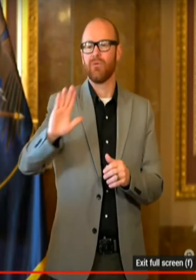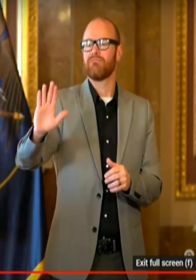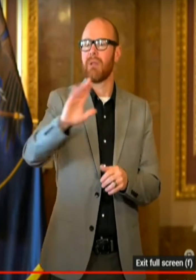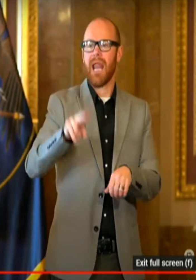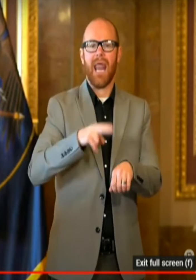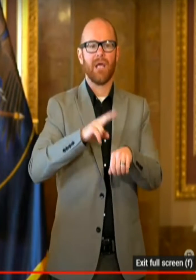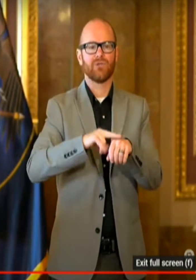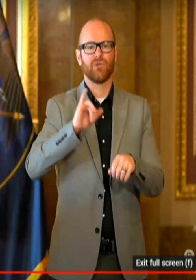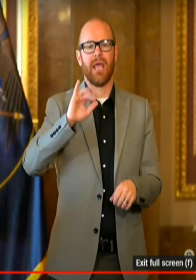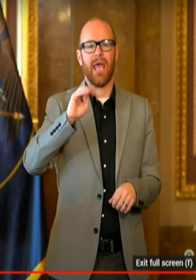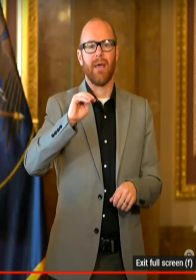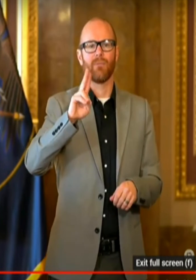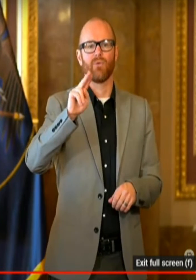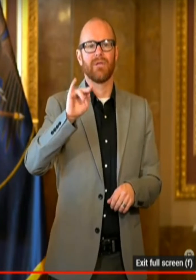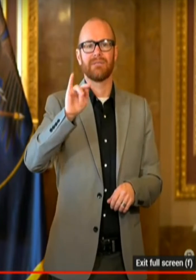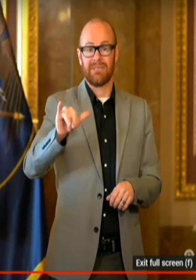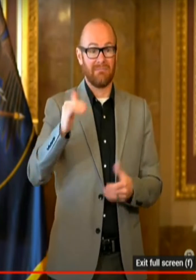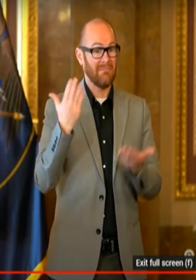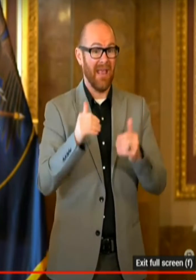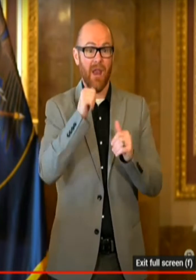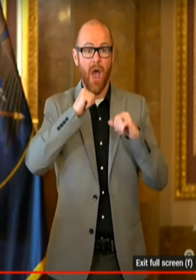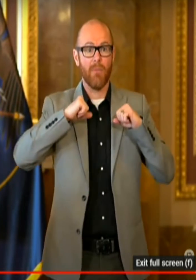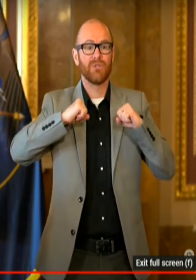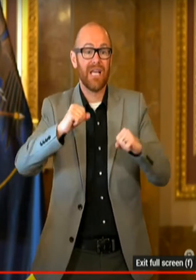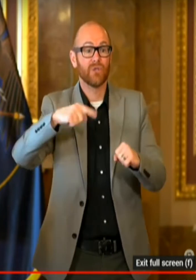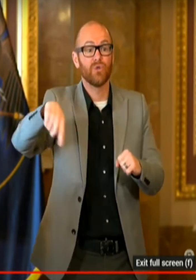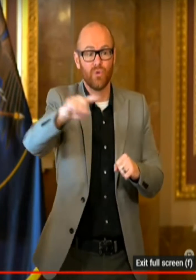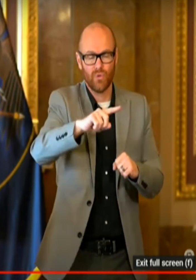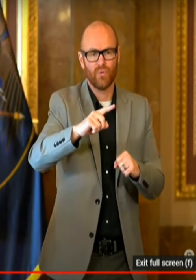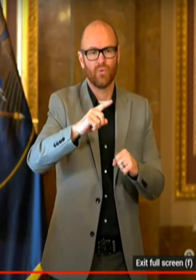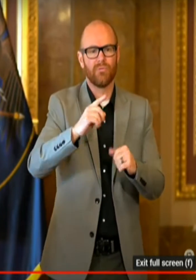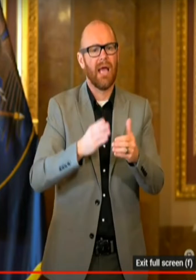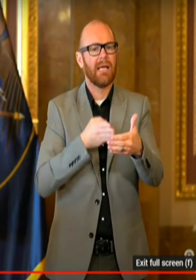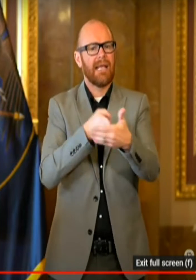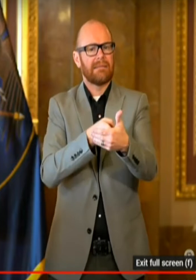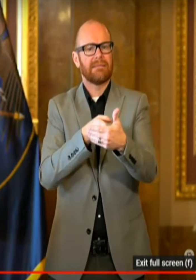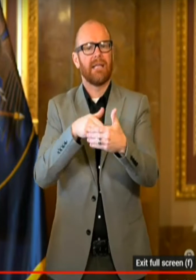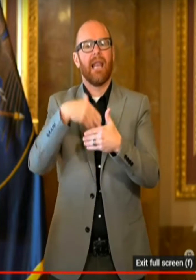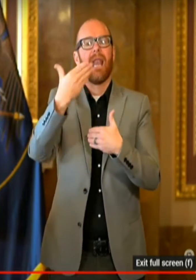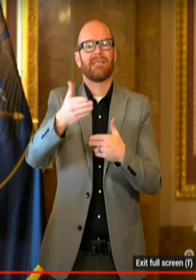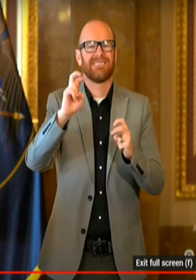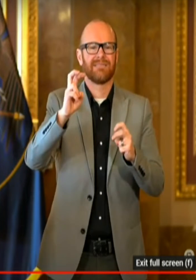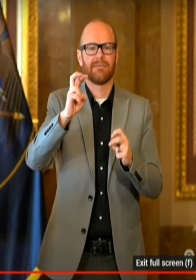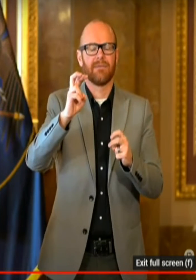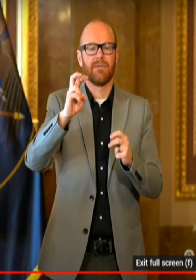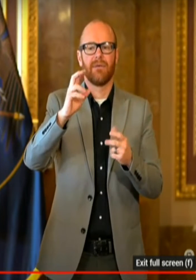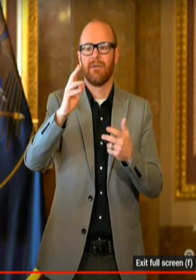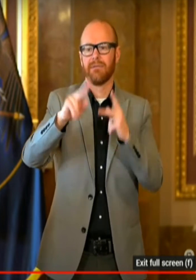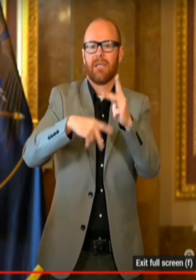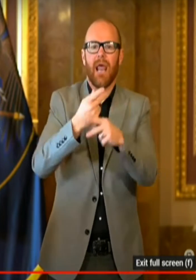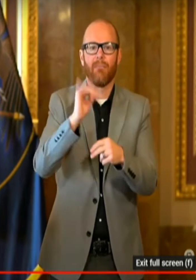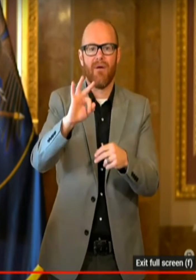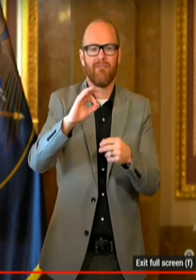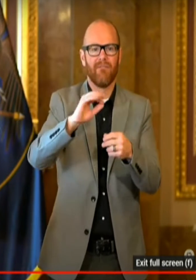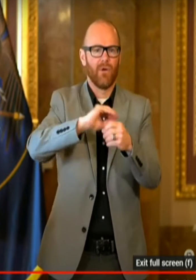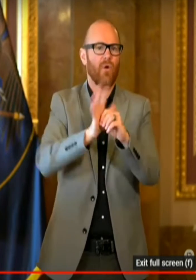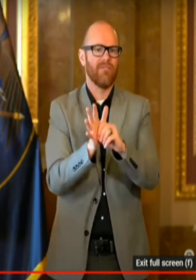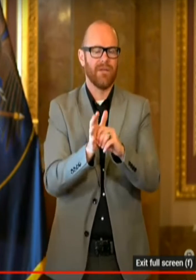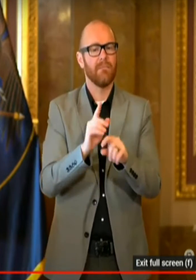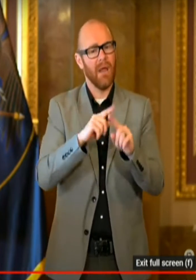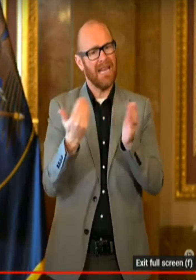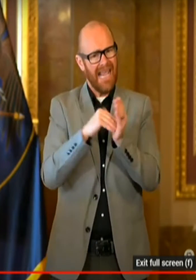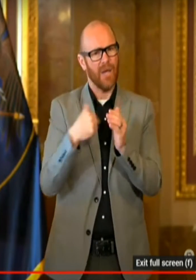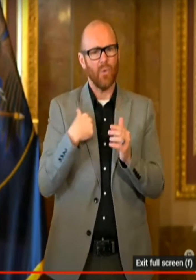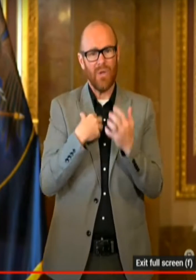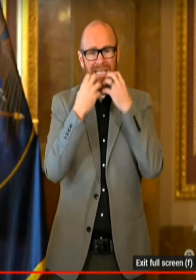will protect you against the next variant. But again, what are we protecting against? What we care about is we care about keeping